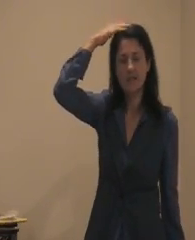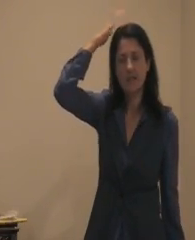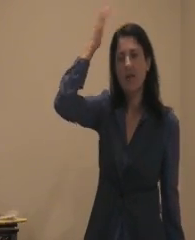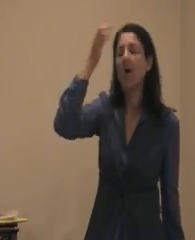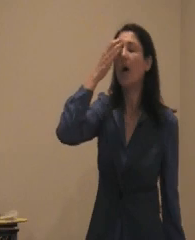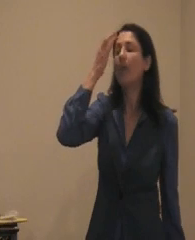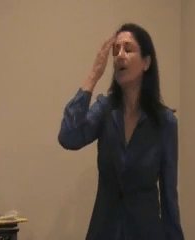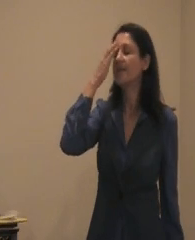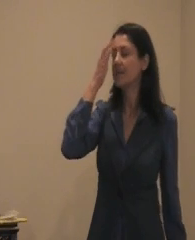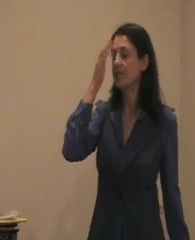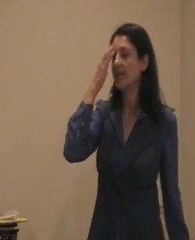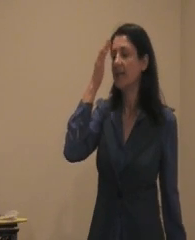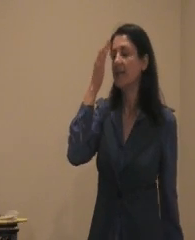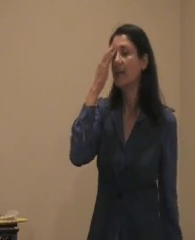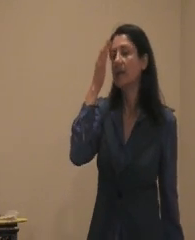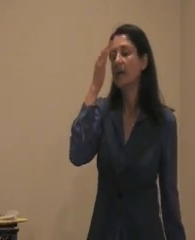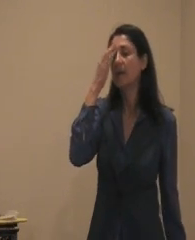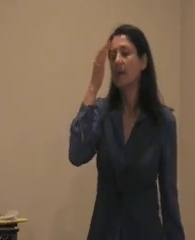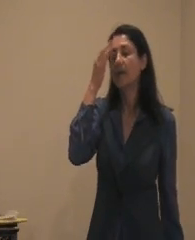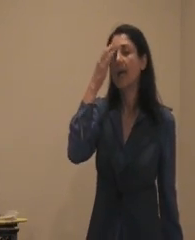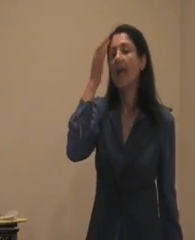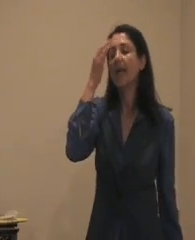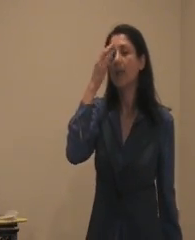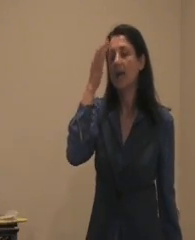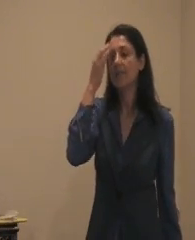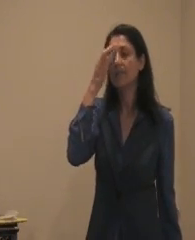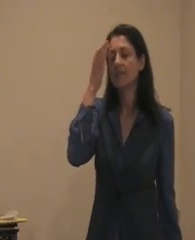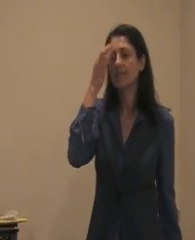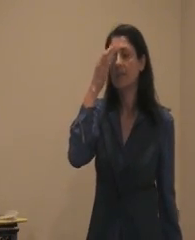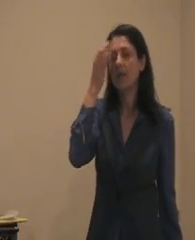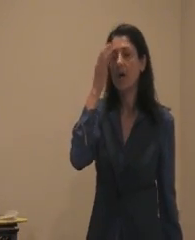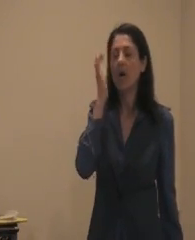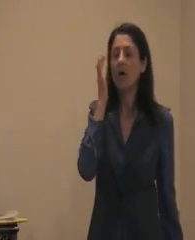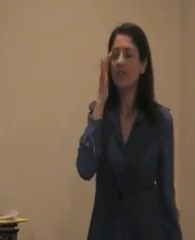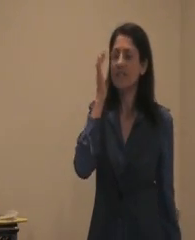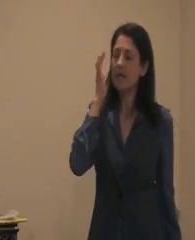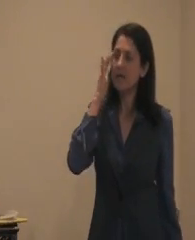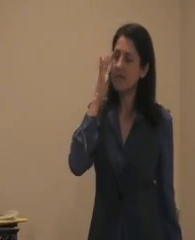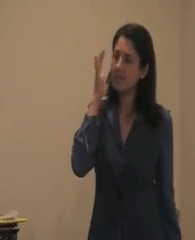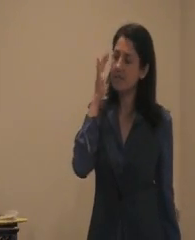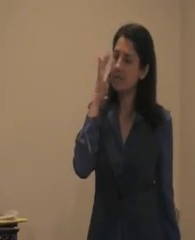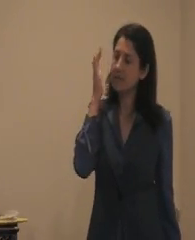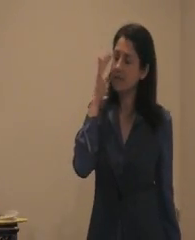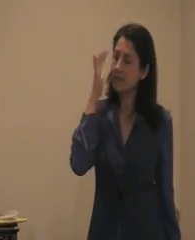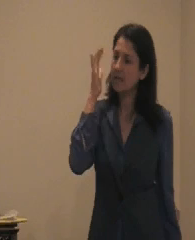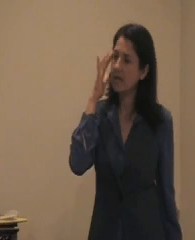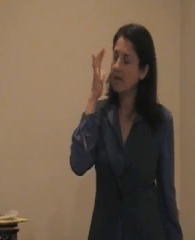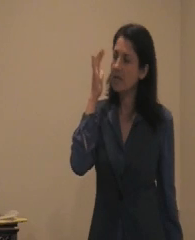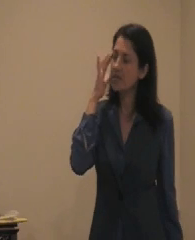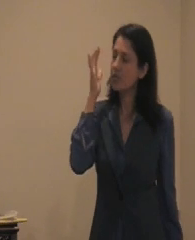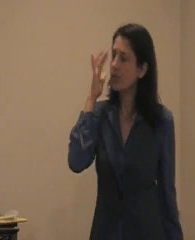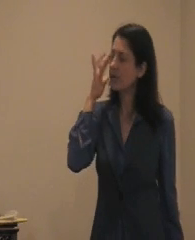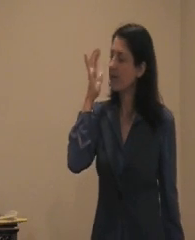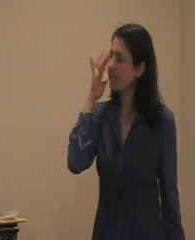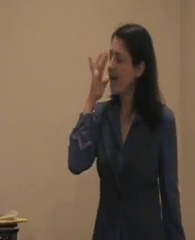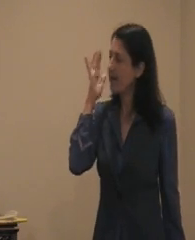all parts of me anyway all these toxins are stored in my fat